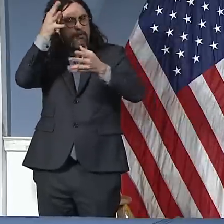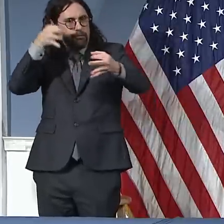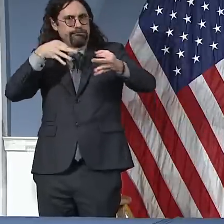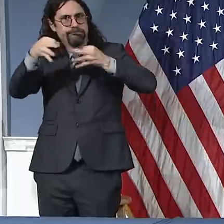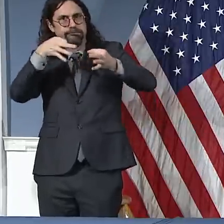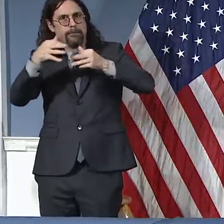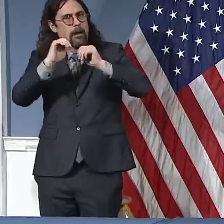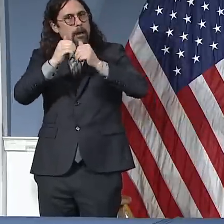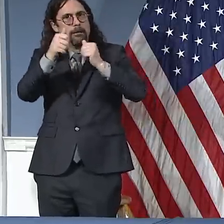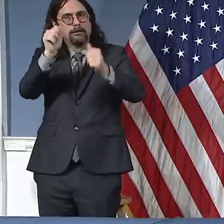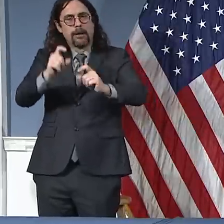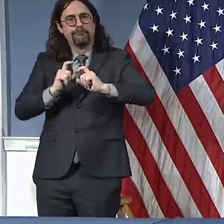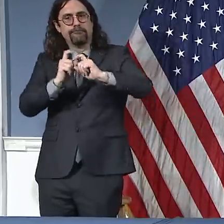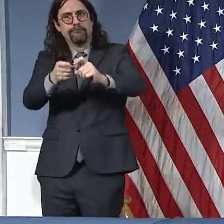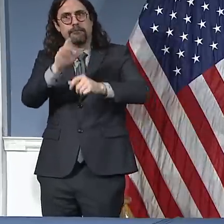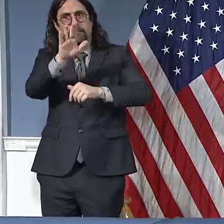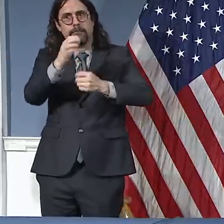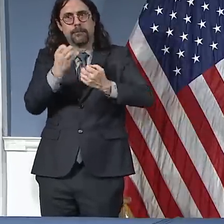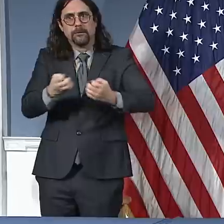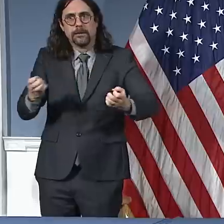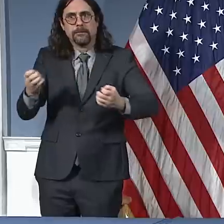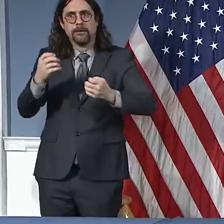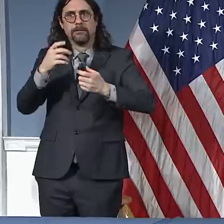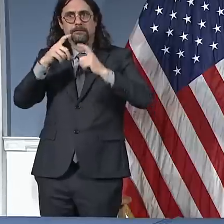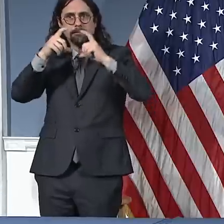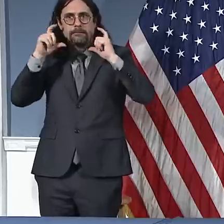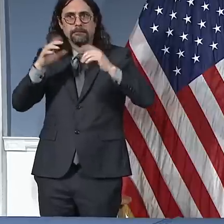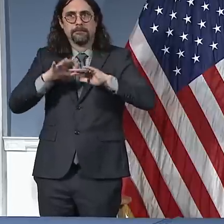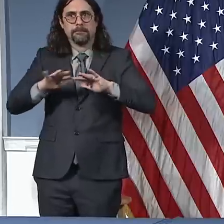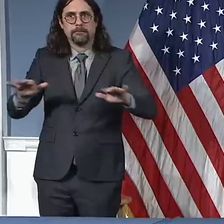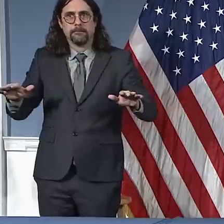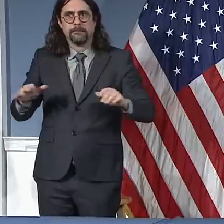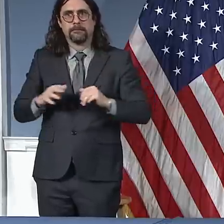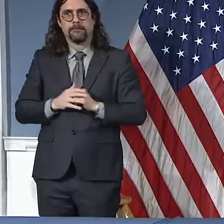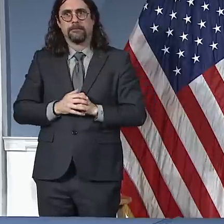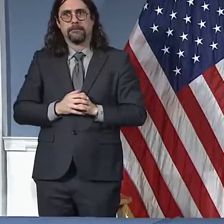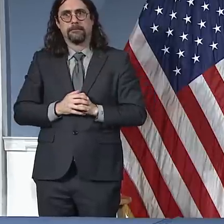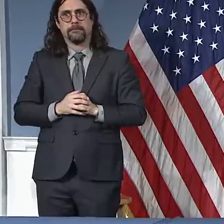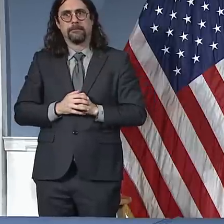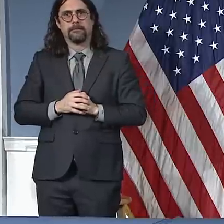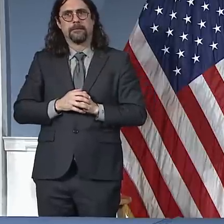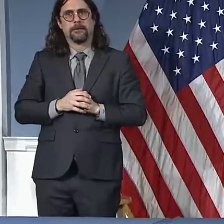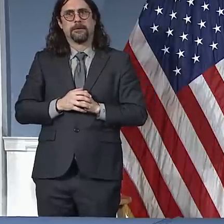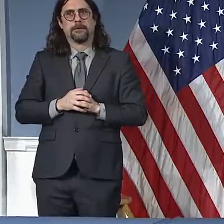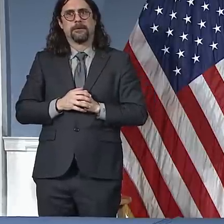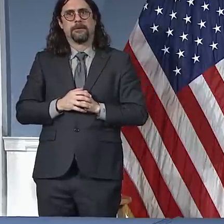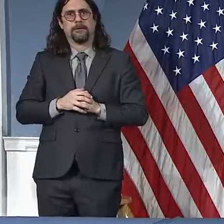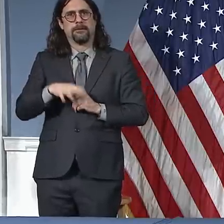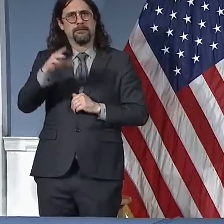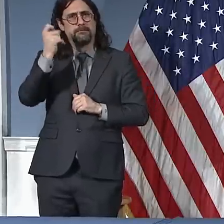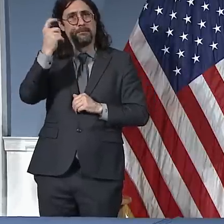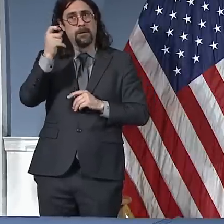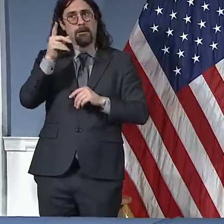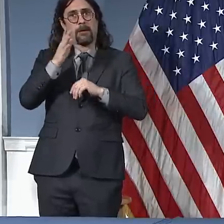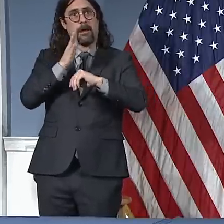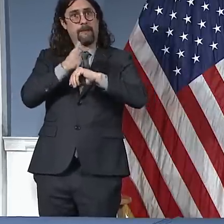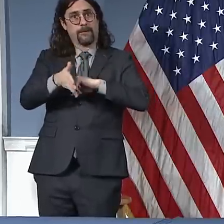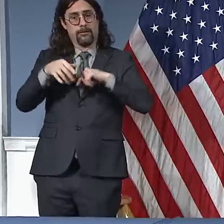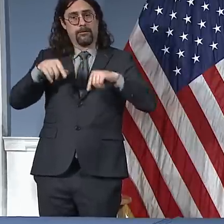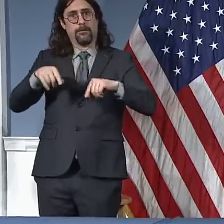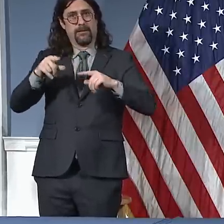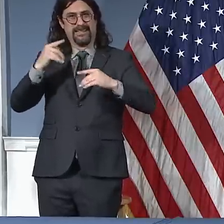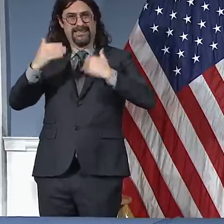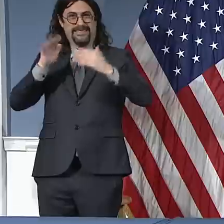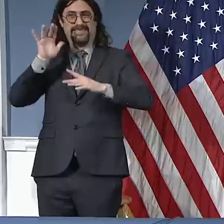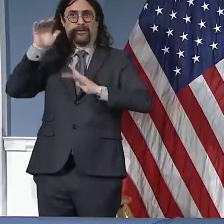to our fellow Americans, to other states and cities as soon as our crisis abates. We have to be ready to say thank you and mobilize